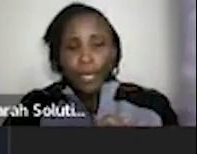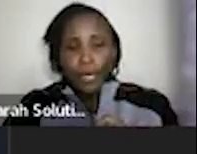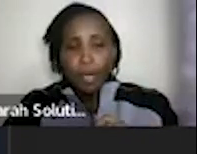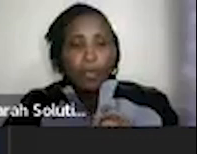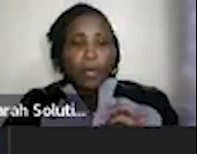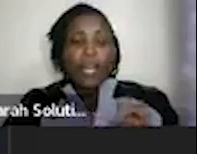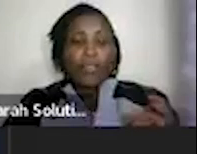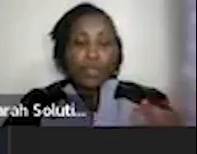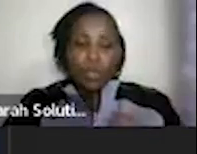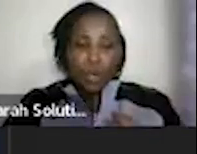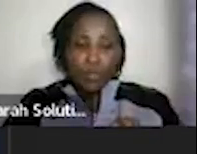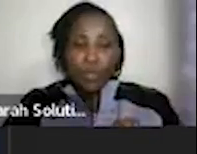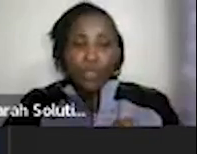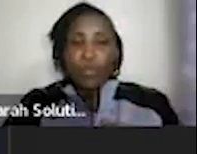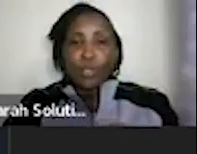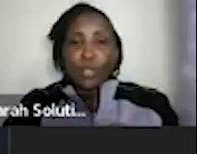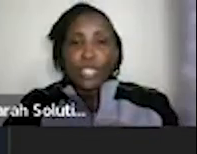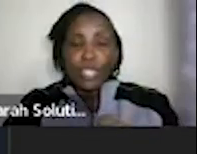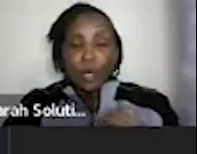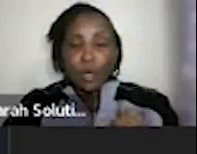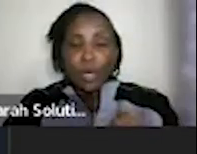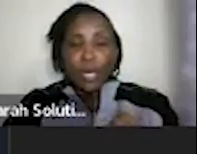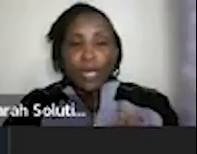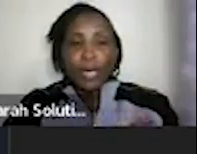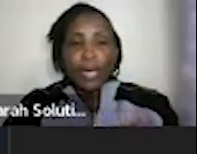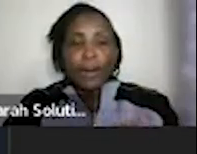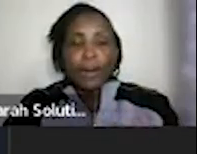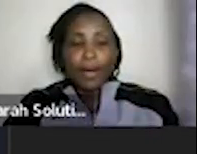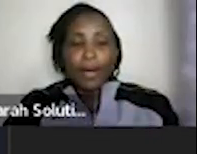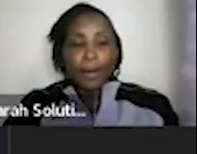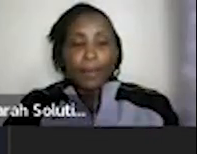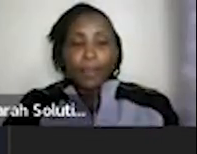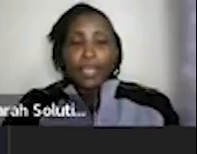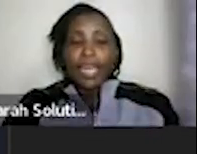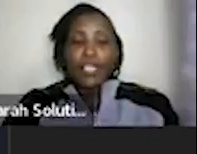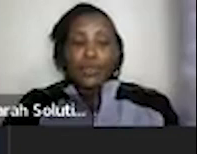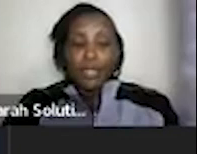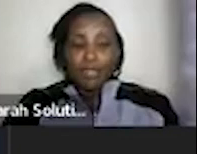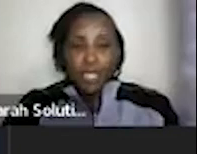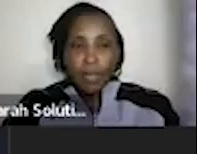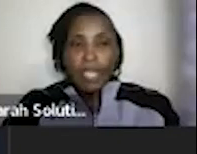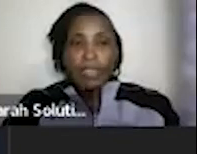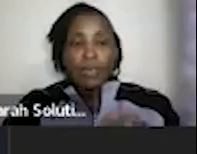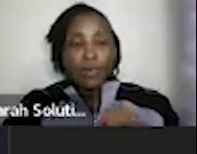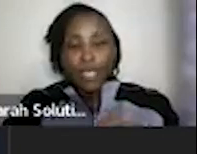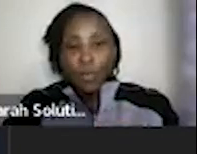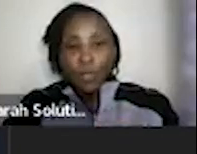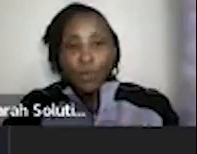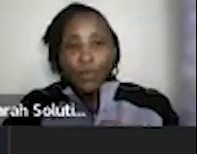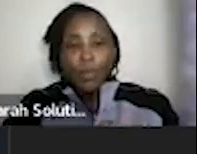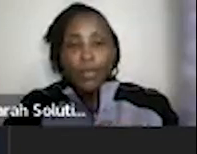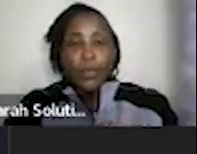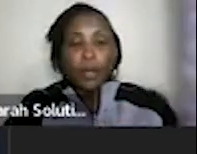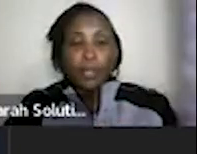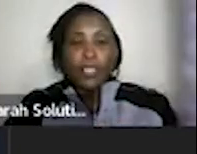fully paid out we have ndovu ndovu.co uh are um they are into investment if you're wondering what